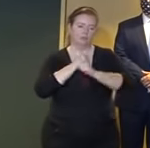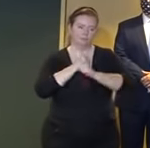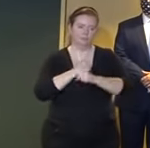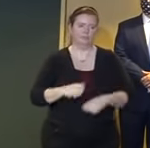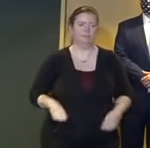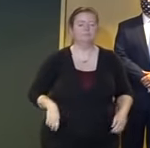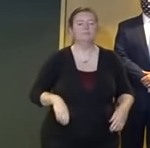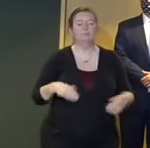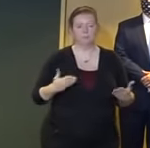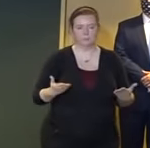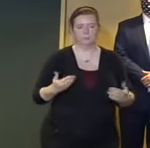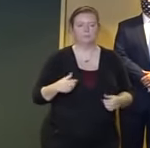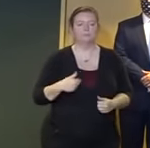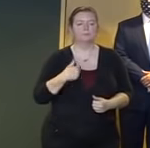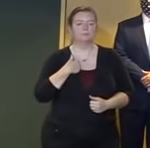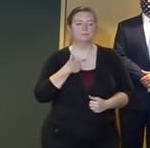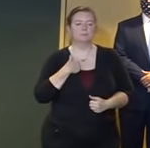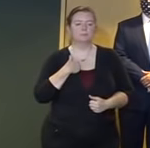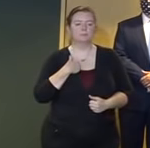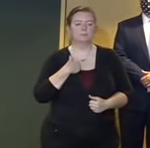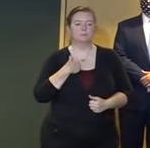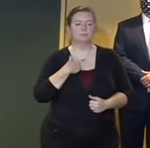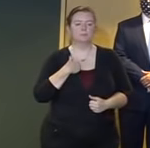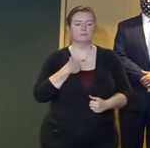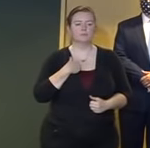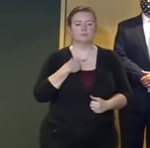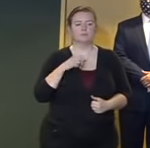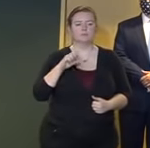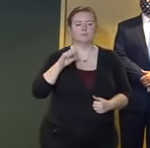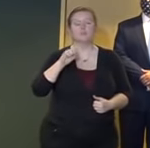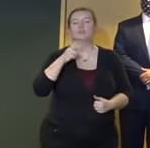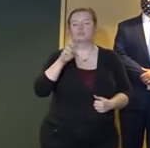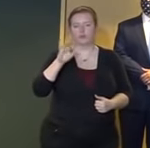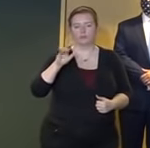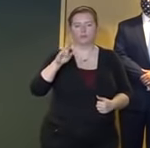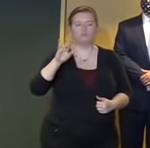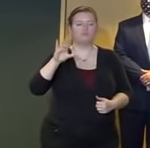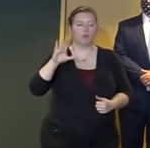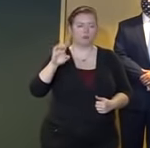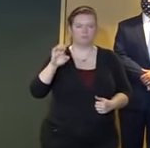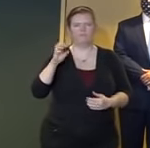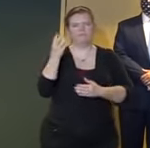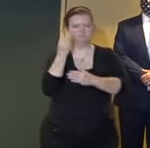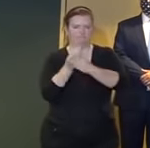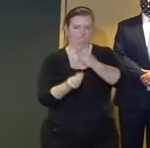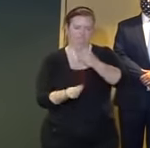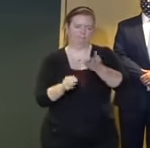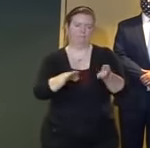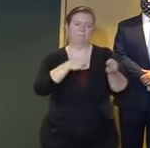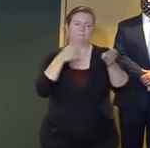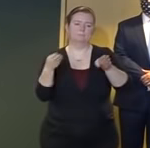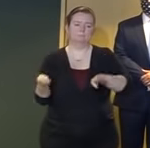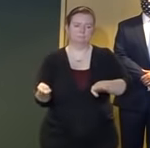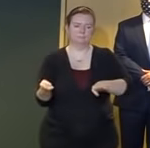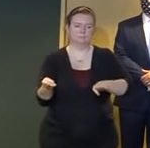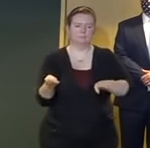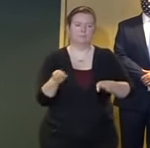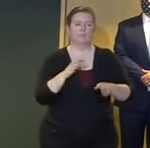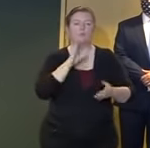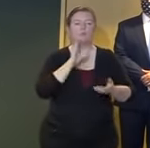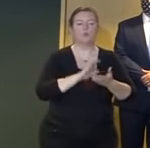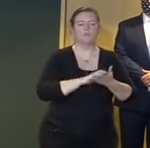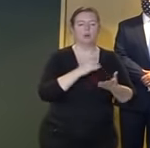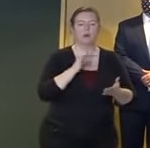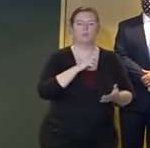Shirley Rice the wife of our dear friend and legislative partner Senator Ron Rice she was working